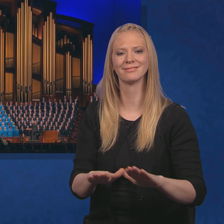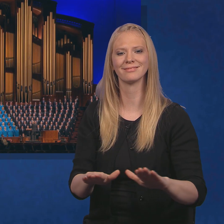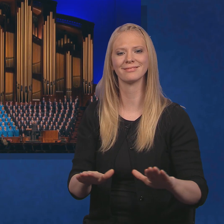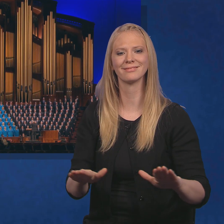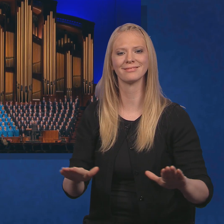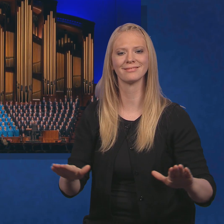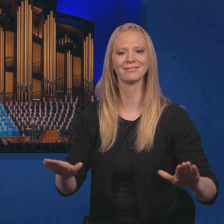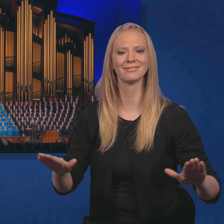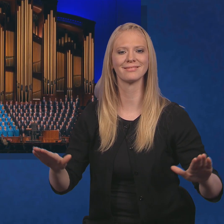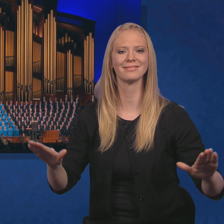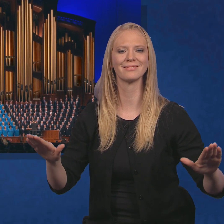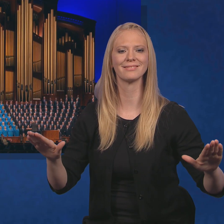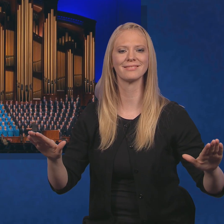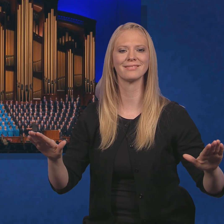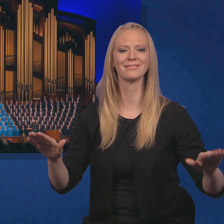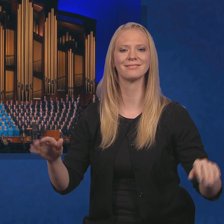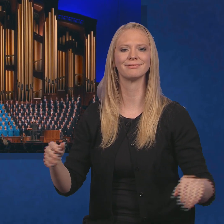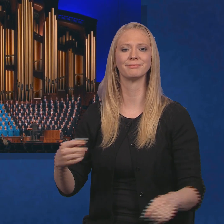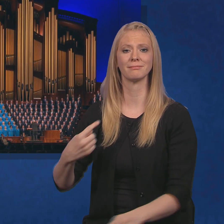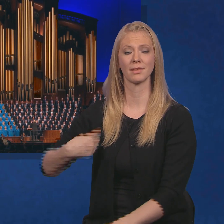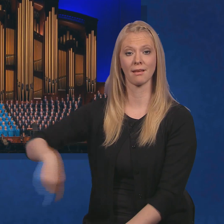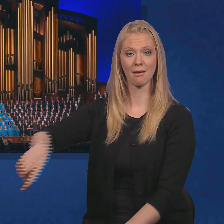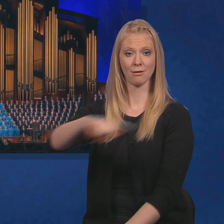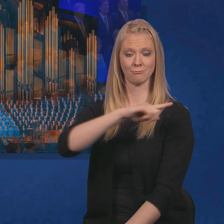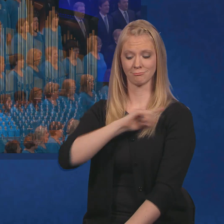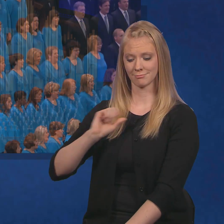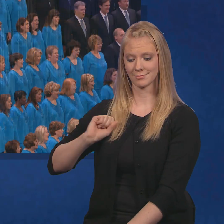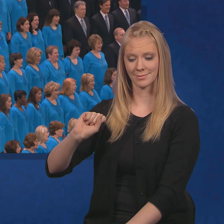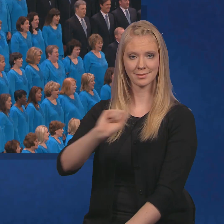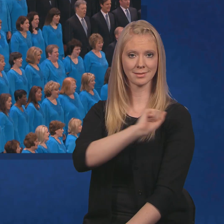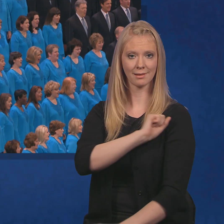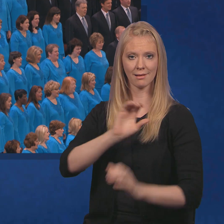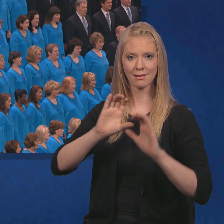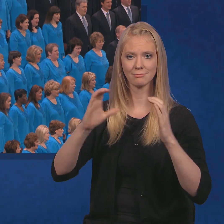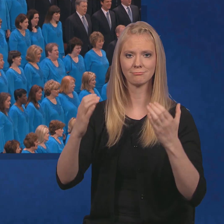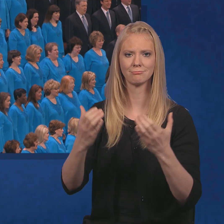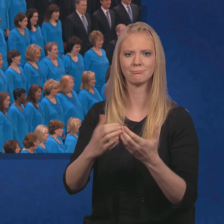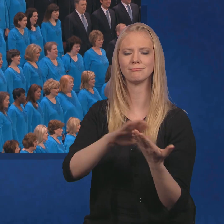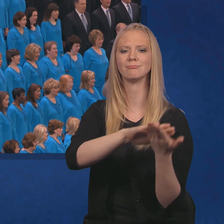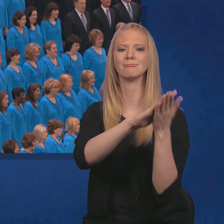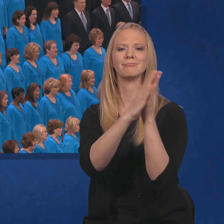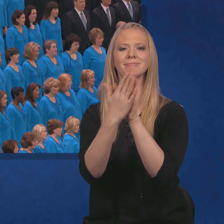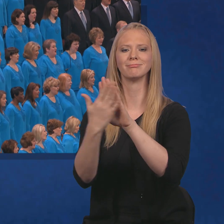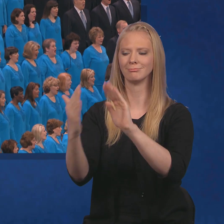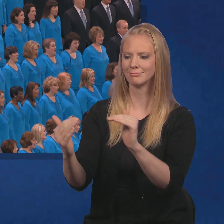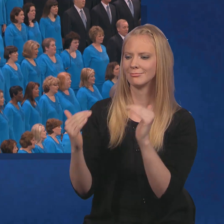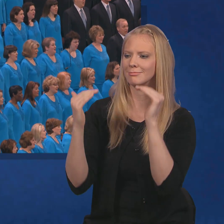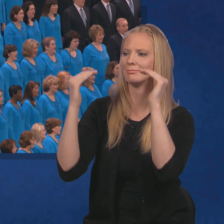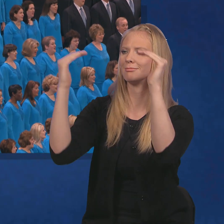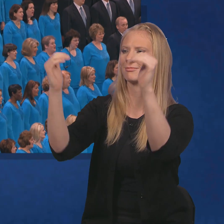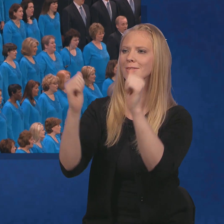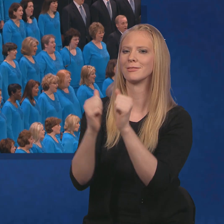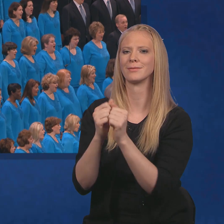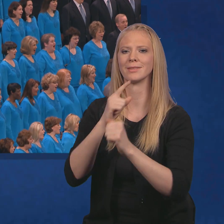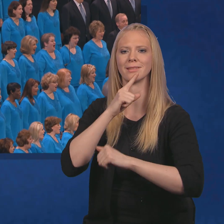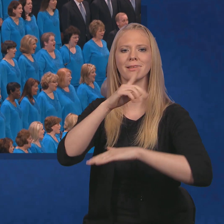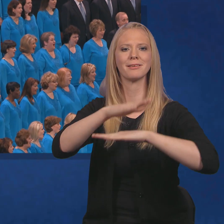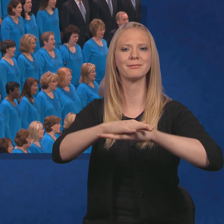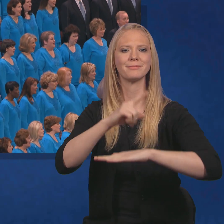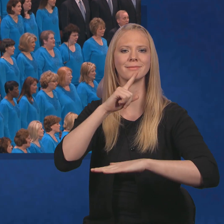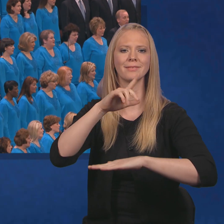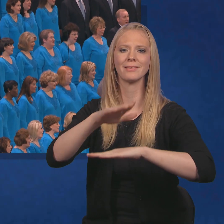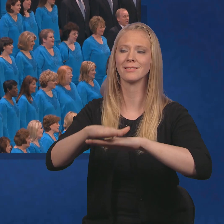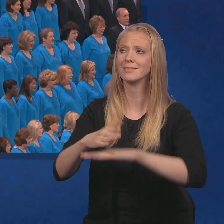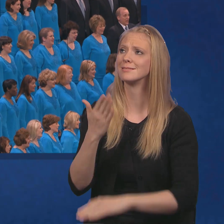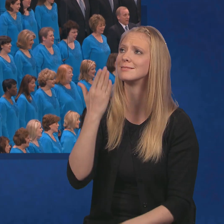any eye, And even be proud